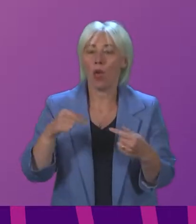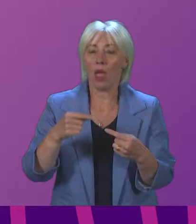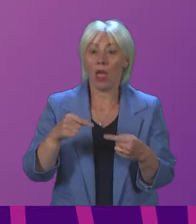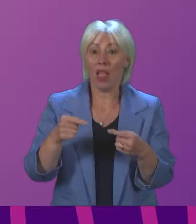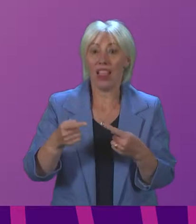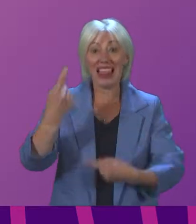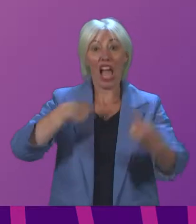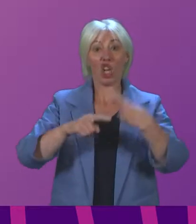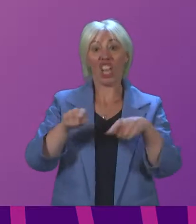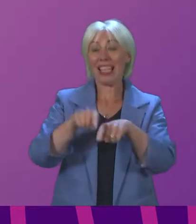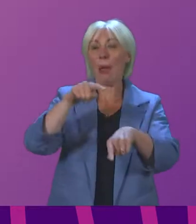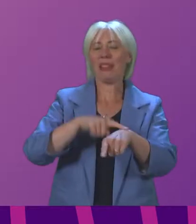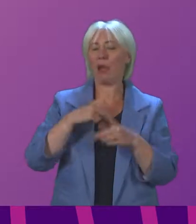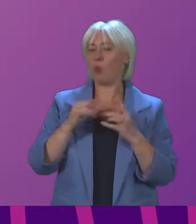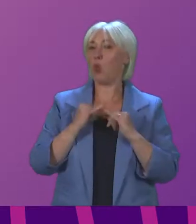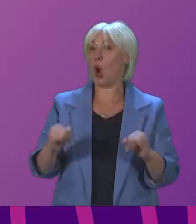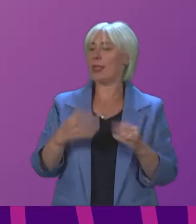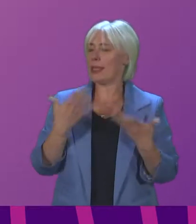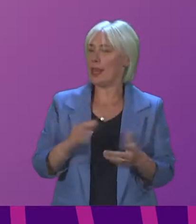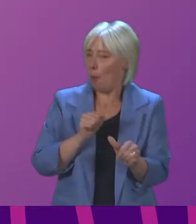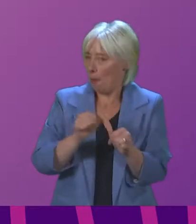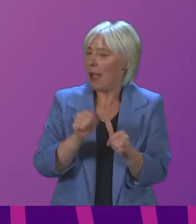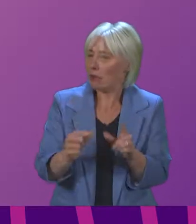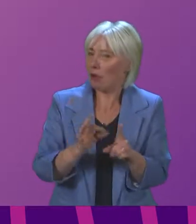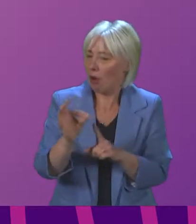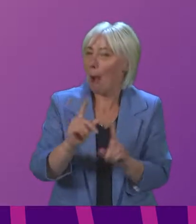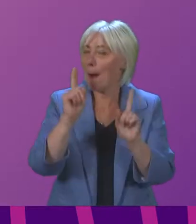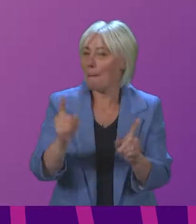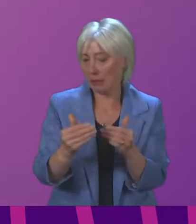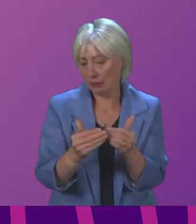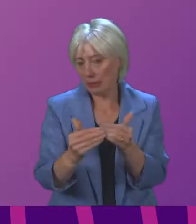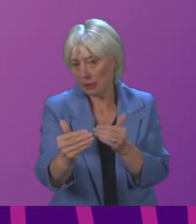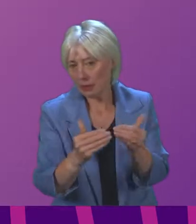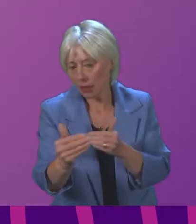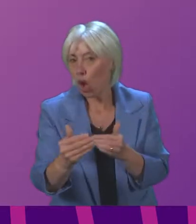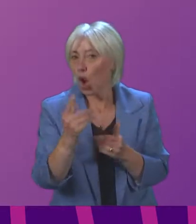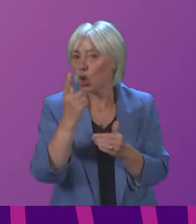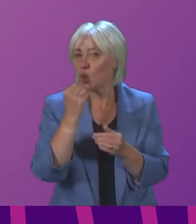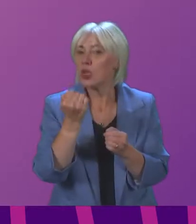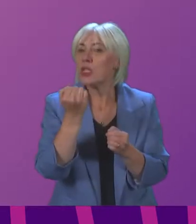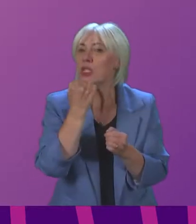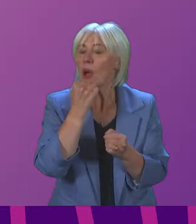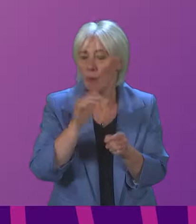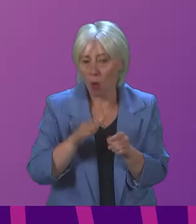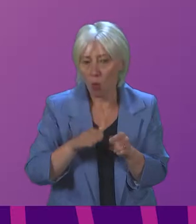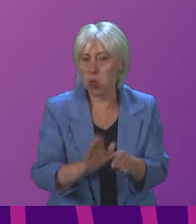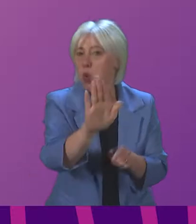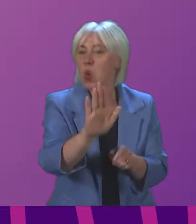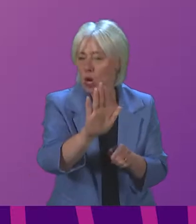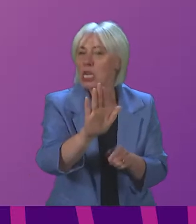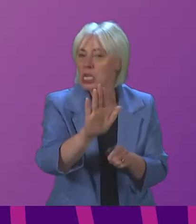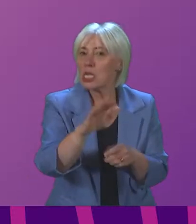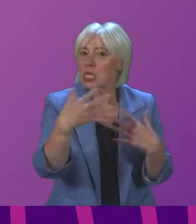year. However, the real risk that the coming months could see a dramatic rise in cases remains very